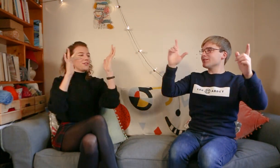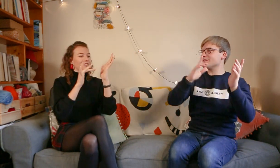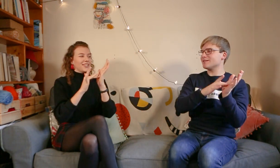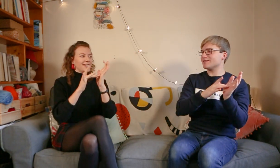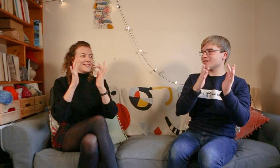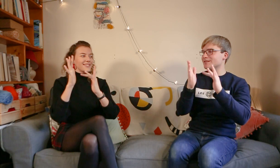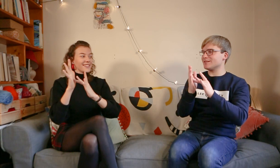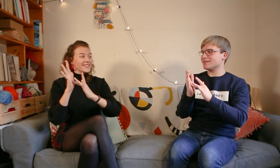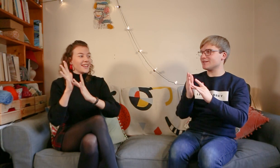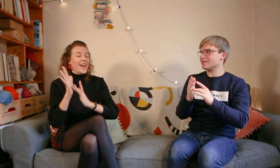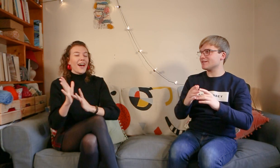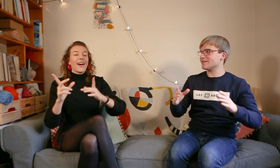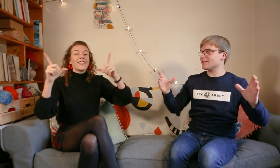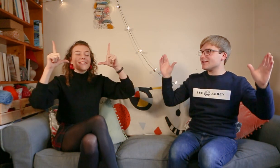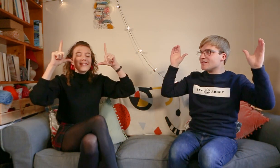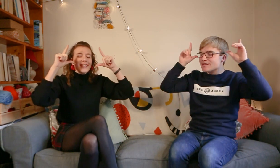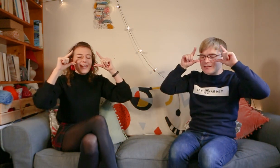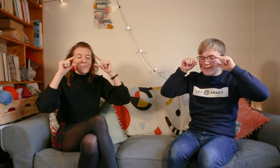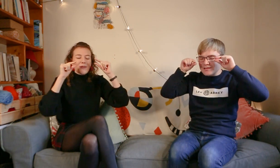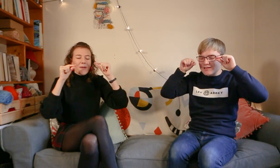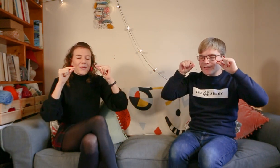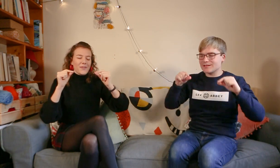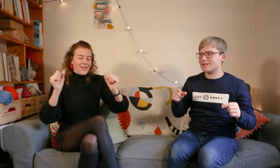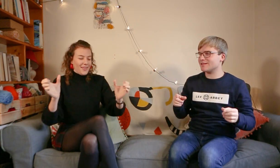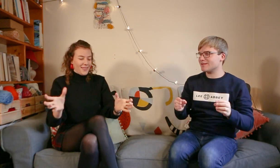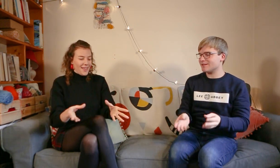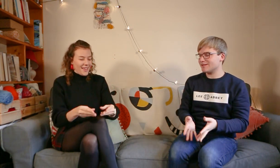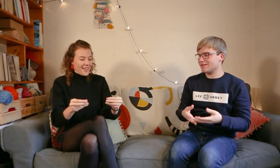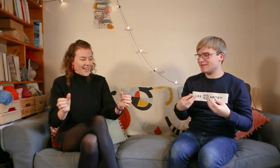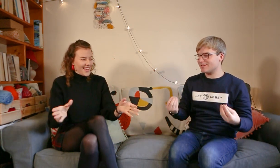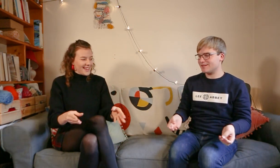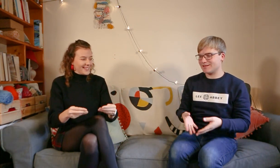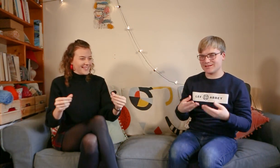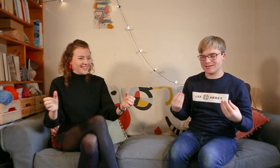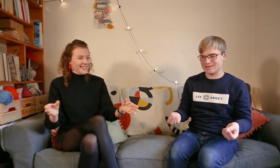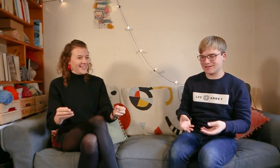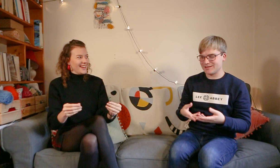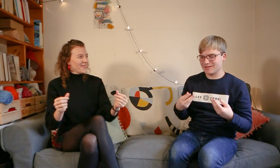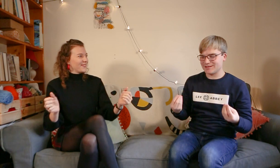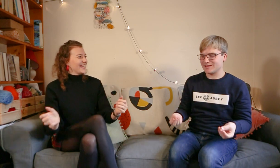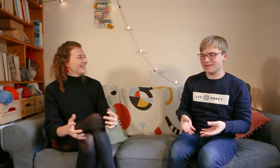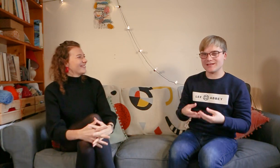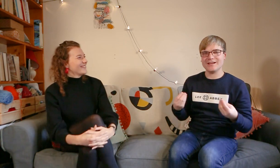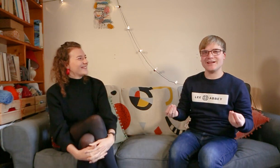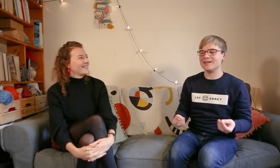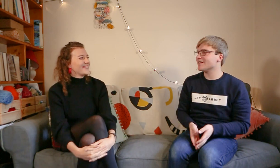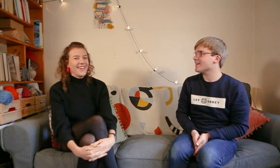Jesus. Asleep on the hay. Lovely. Ah. Very